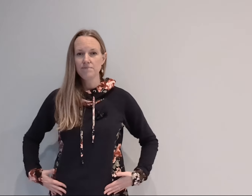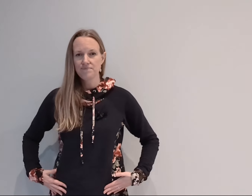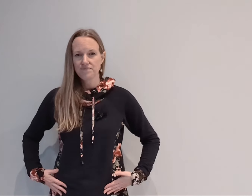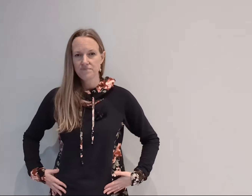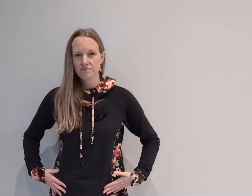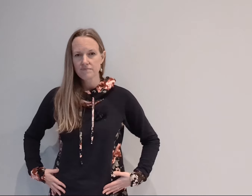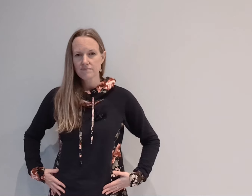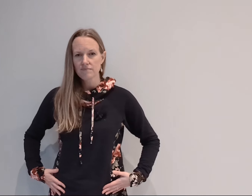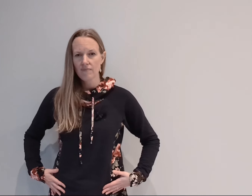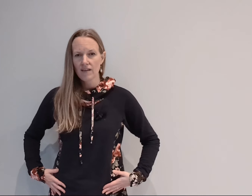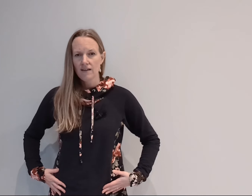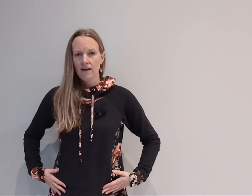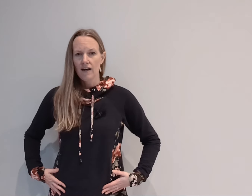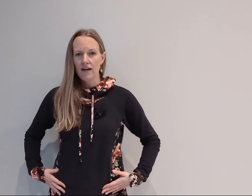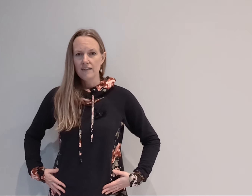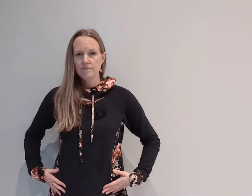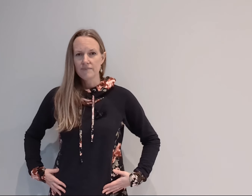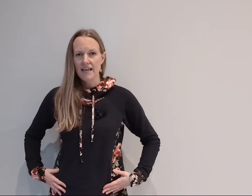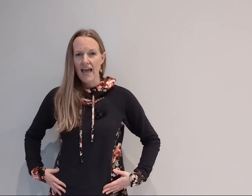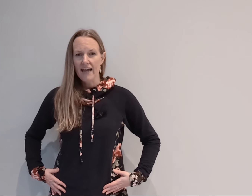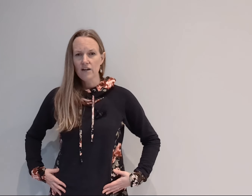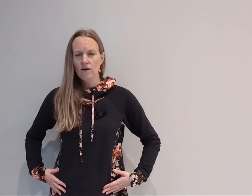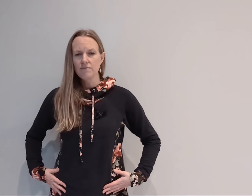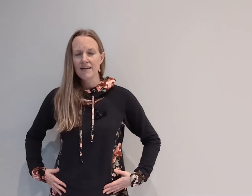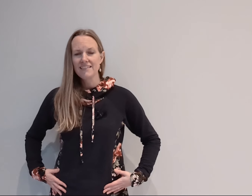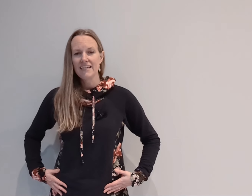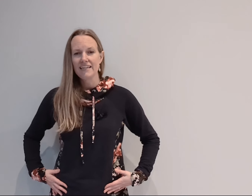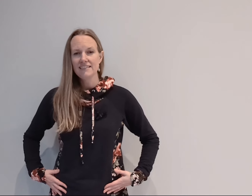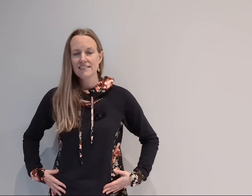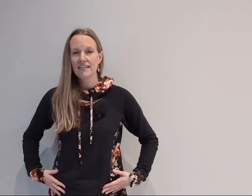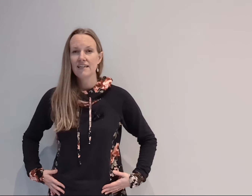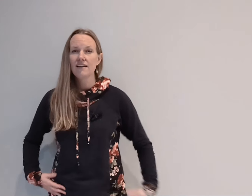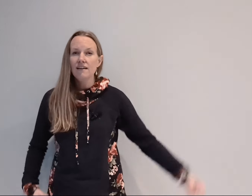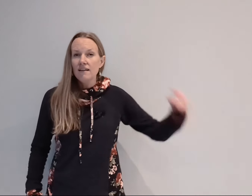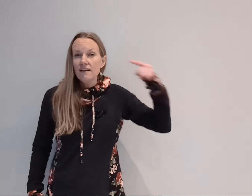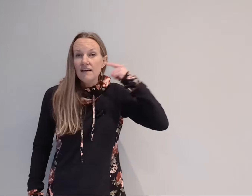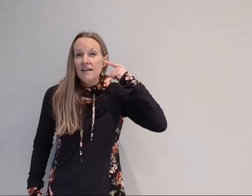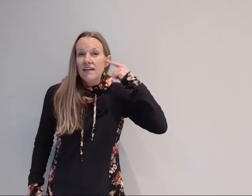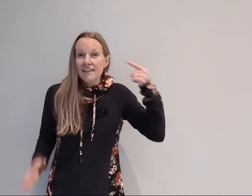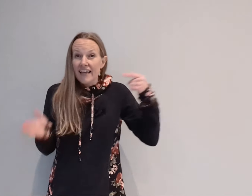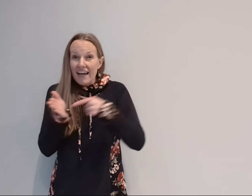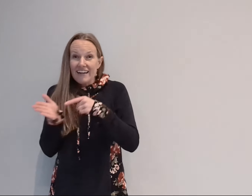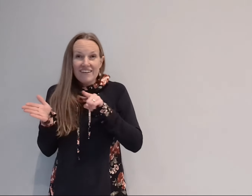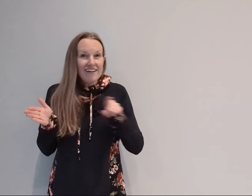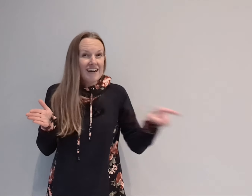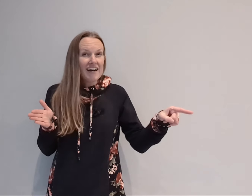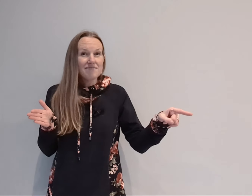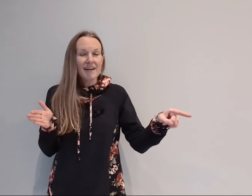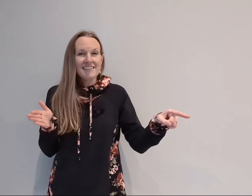um the echo of my days the echo of my